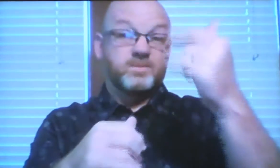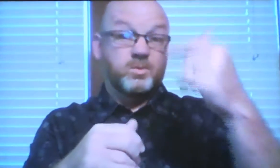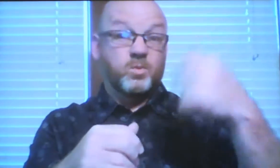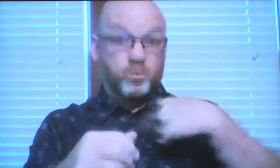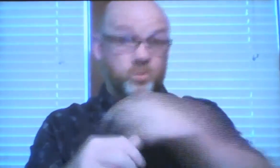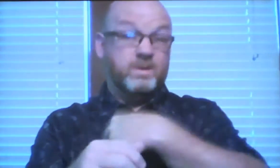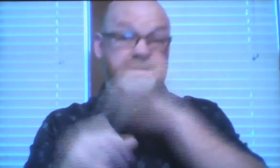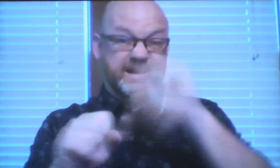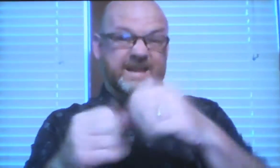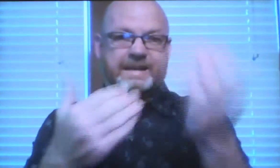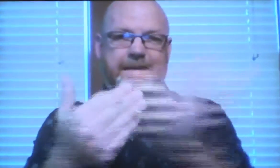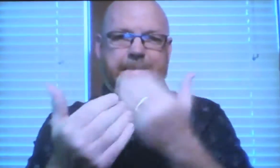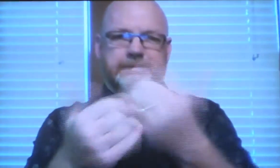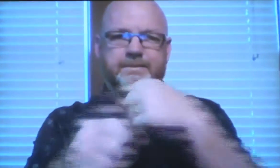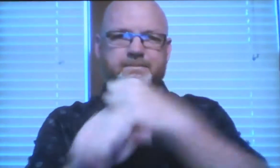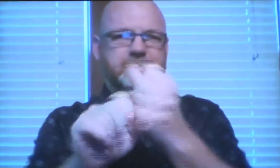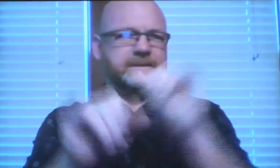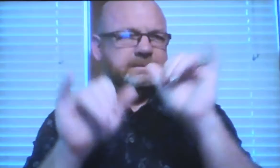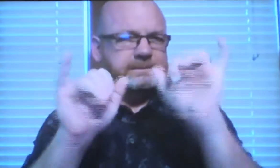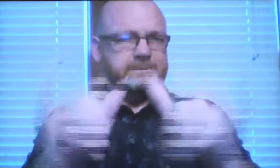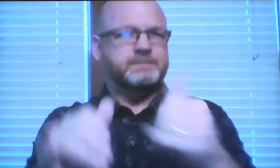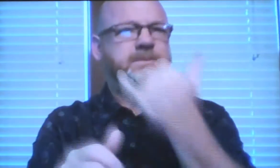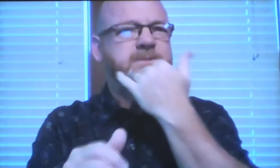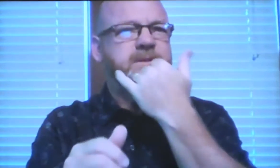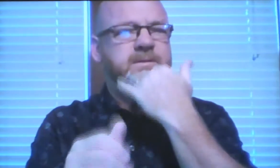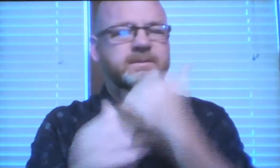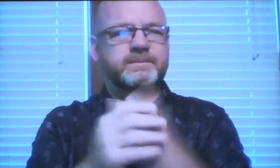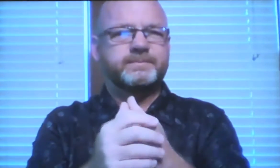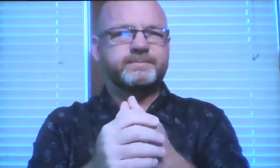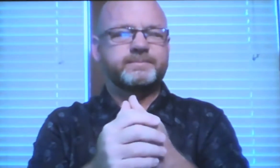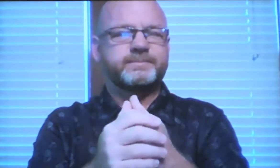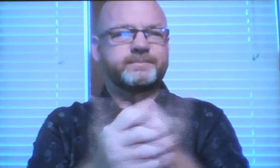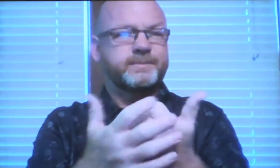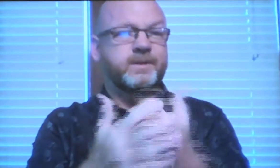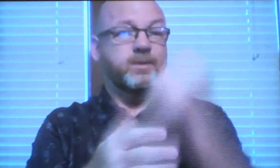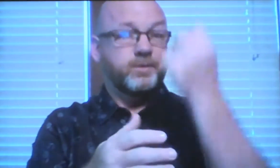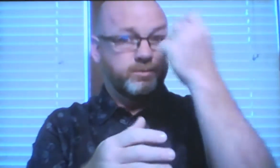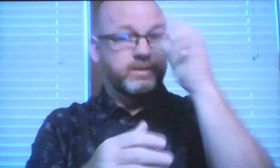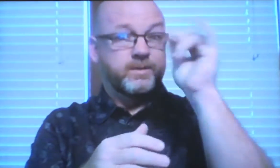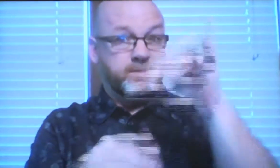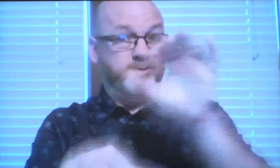because we can easily make the same mistakes.